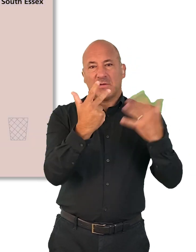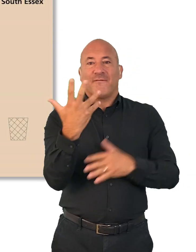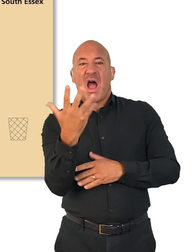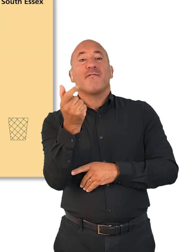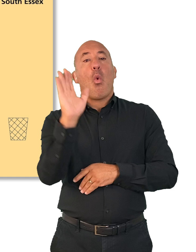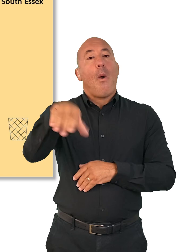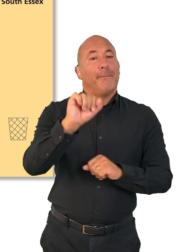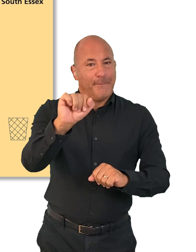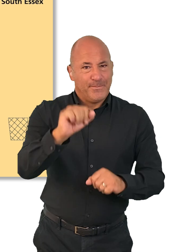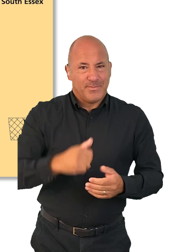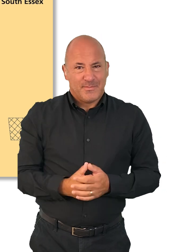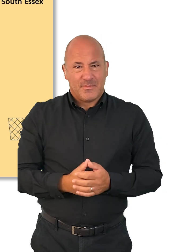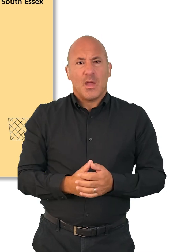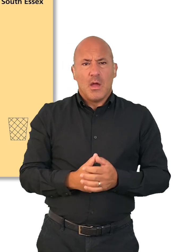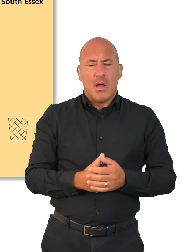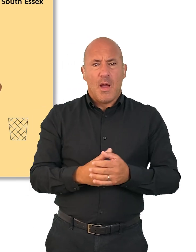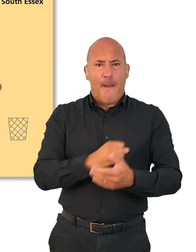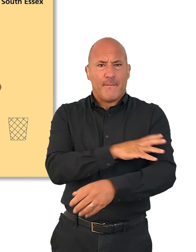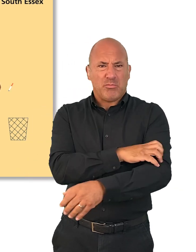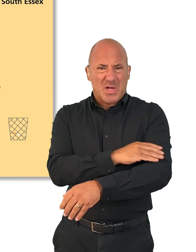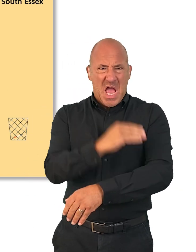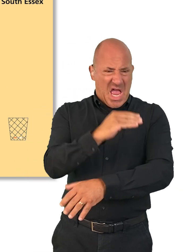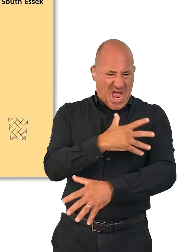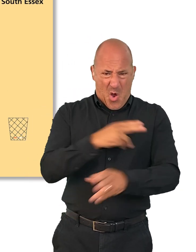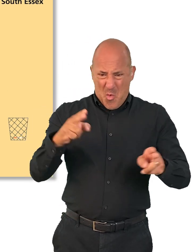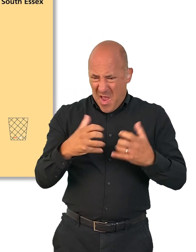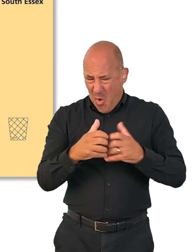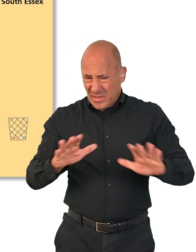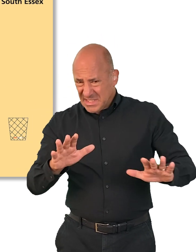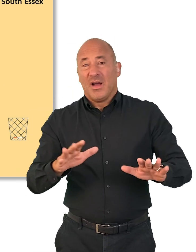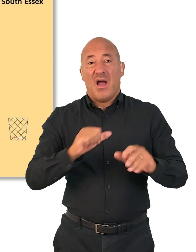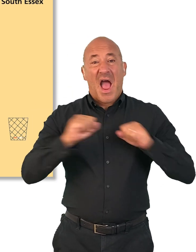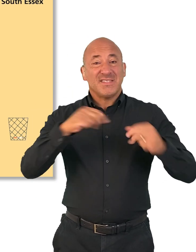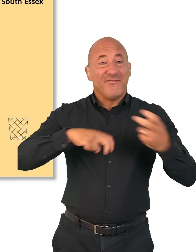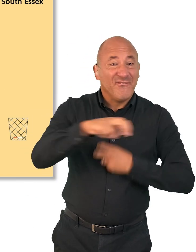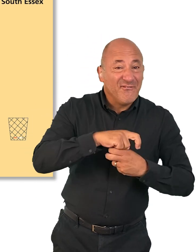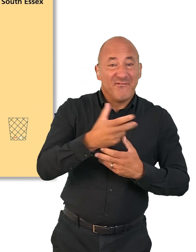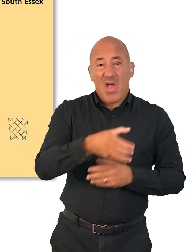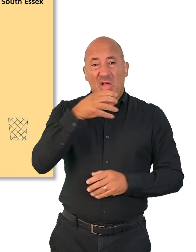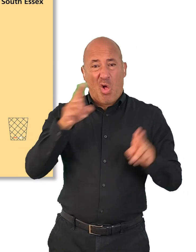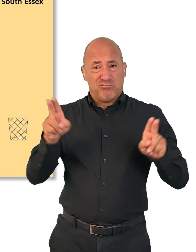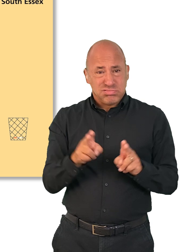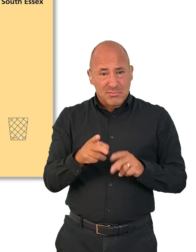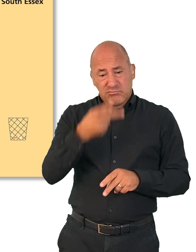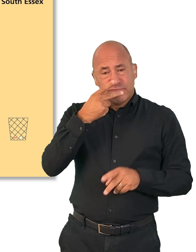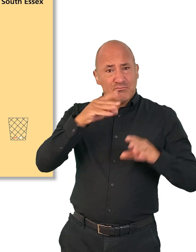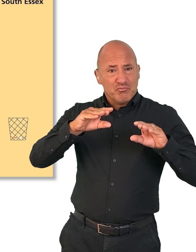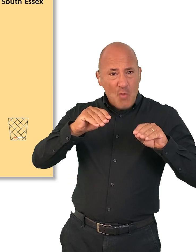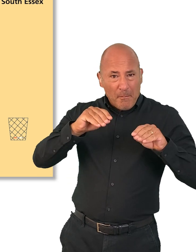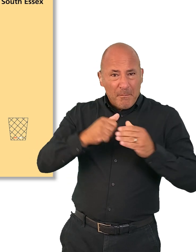There are some ways you can reduce your blood pressure, such as getting active, reducing alcohol consumption, stopping smoking, maintaining